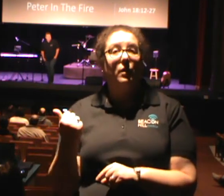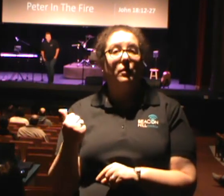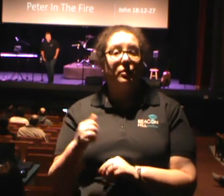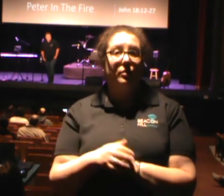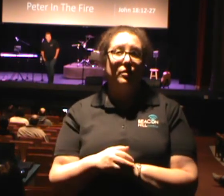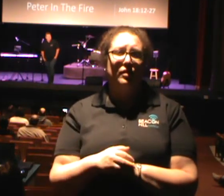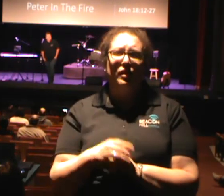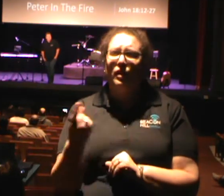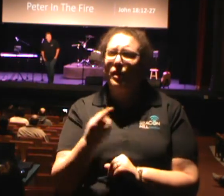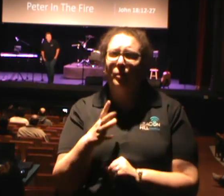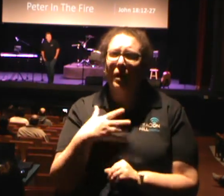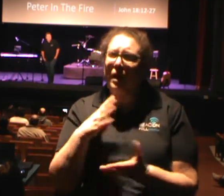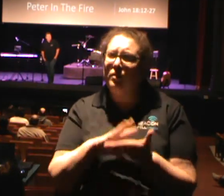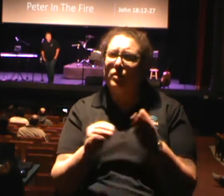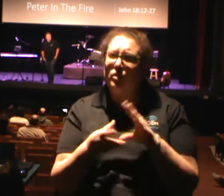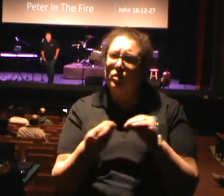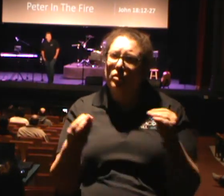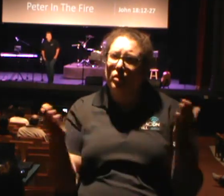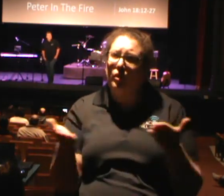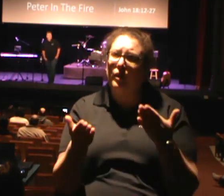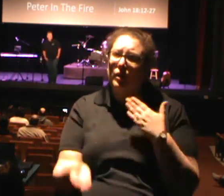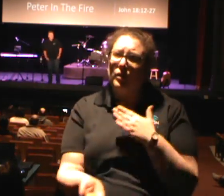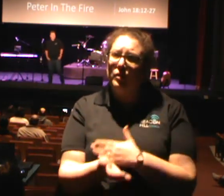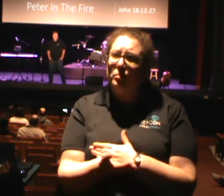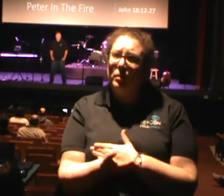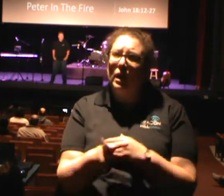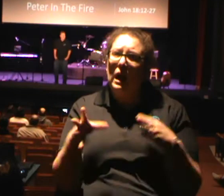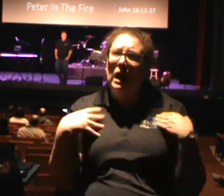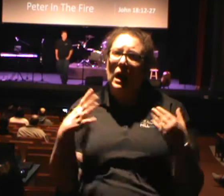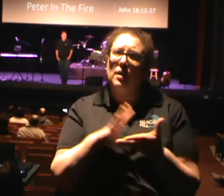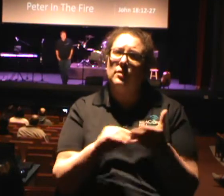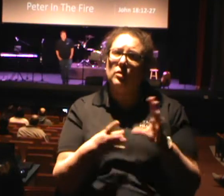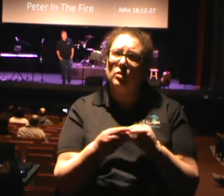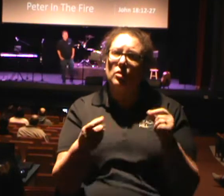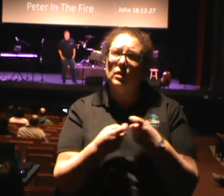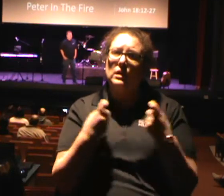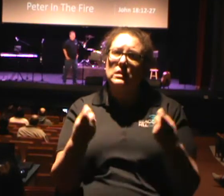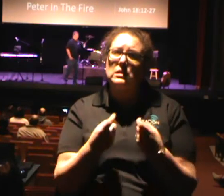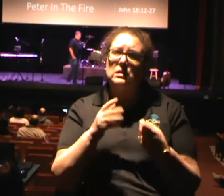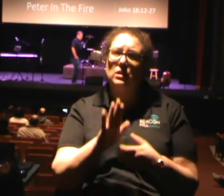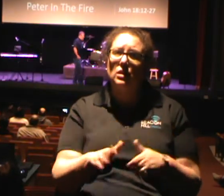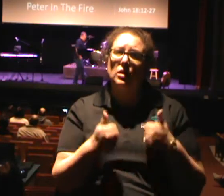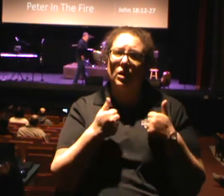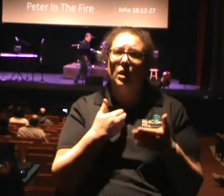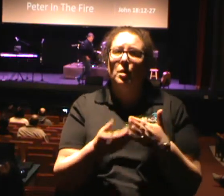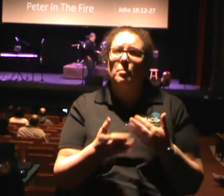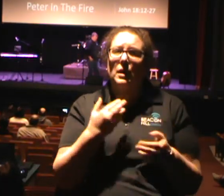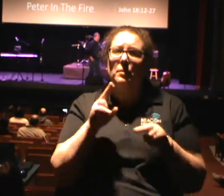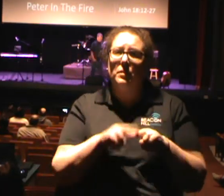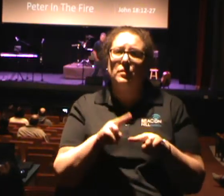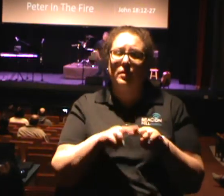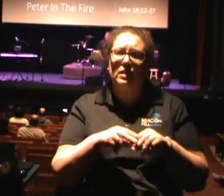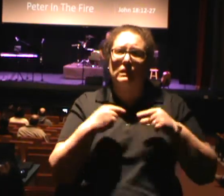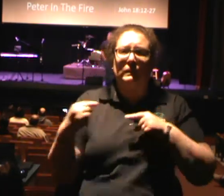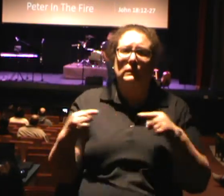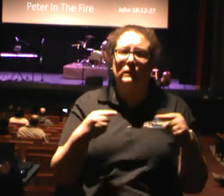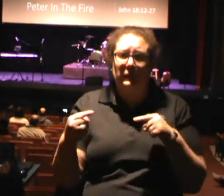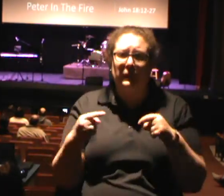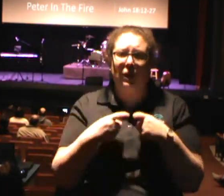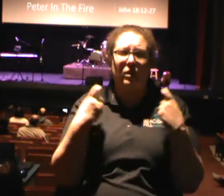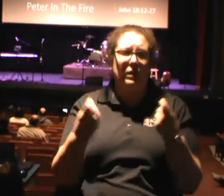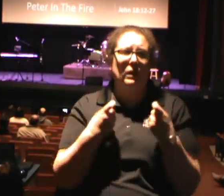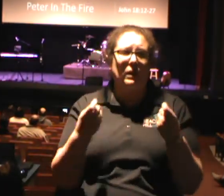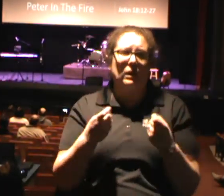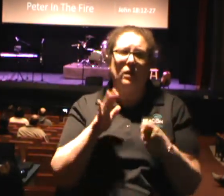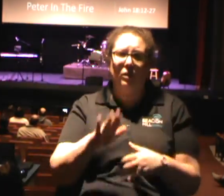Does anybody got a story here this morning? You got a story of sin in your life? Maybe you're sitting here and you're struggling with sin right now in your life.